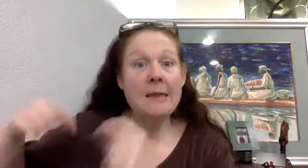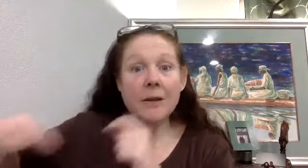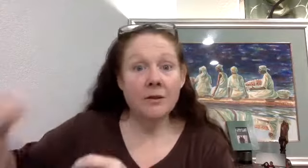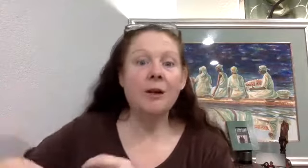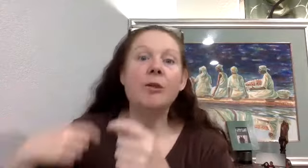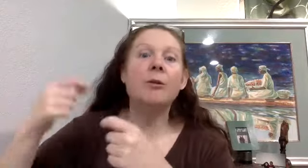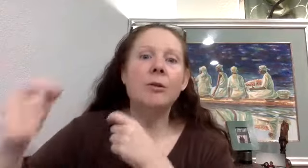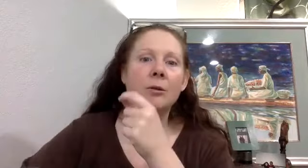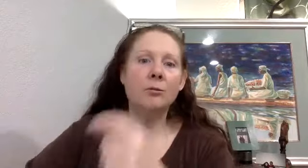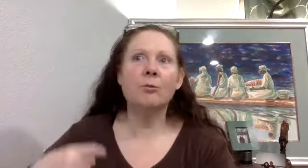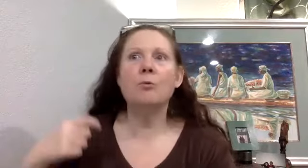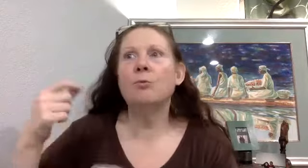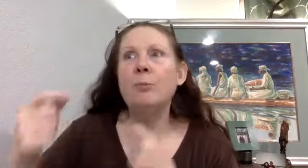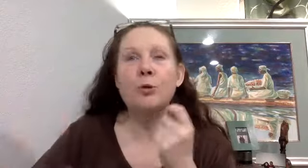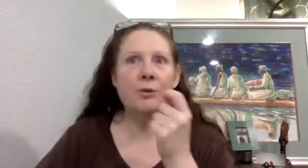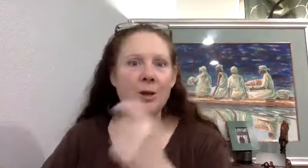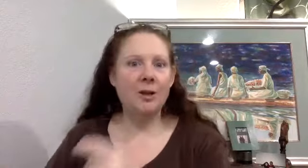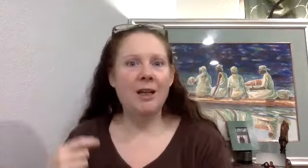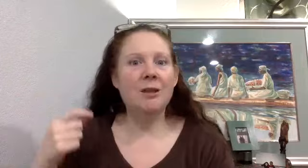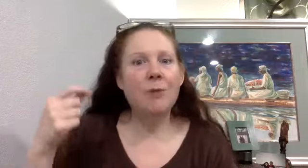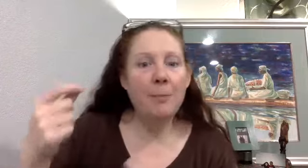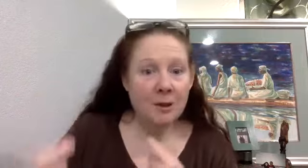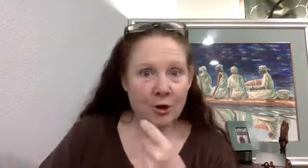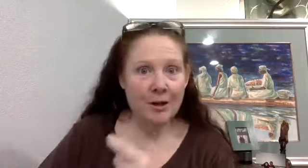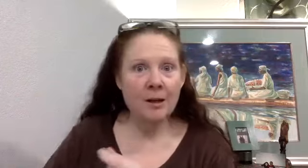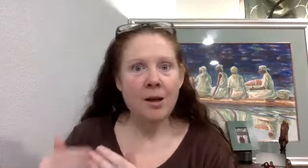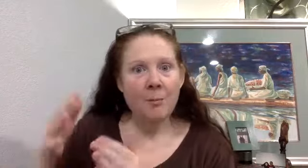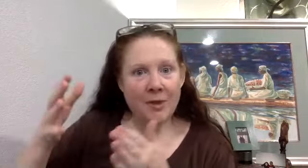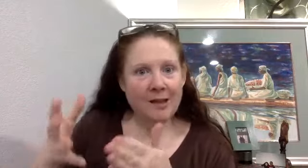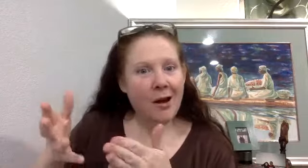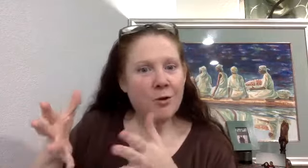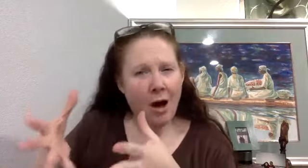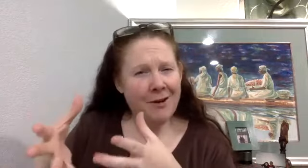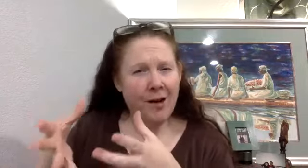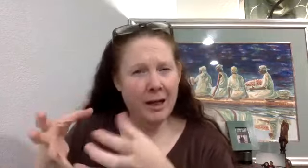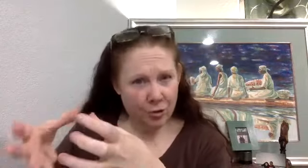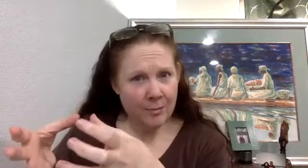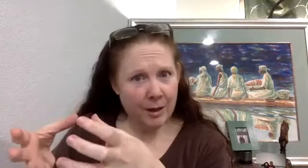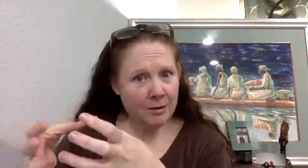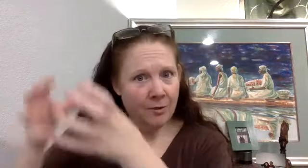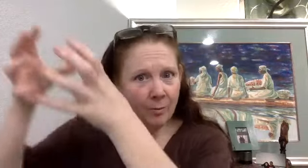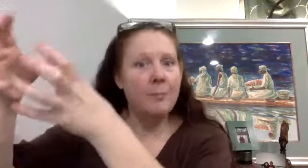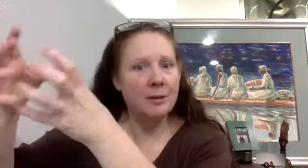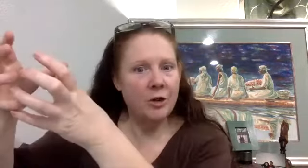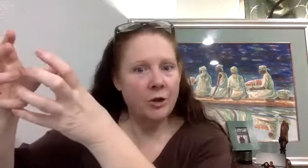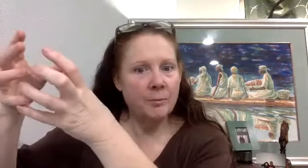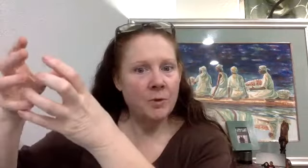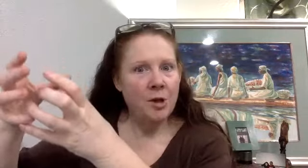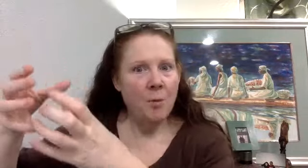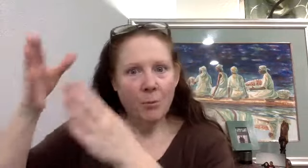necessary, the reproducibility, the repetition, and that's how you codify a treatment for the population. But